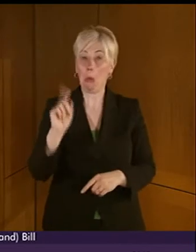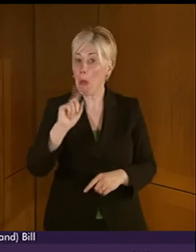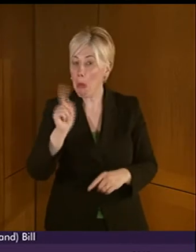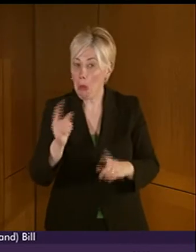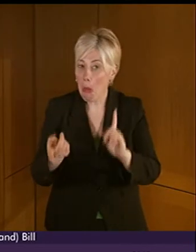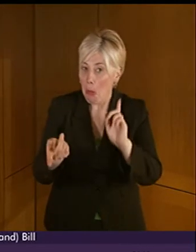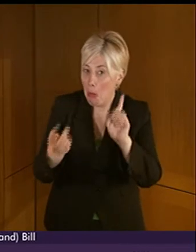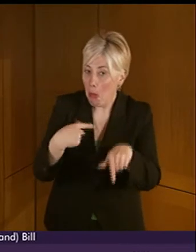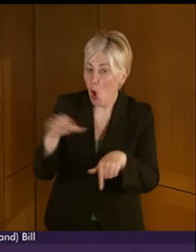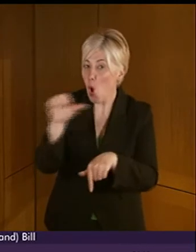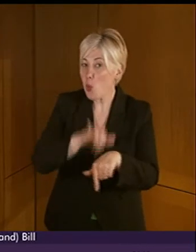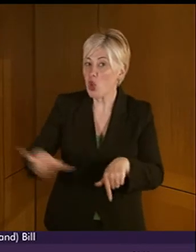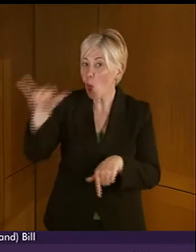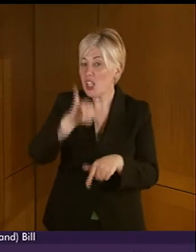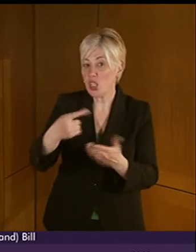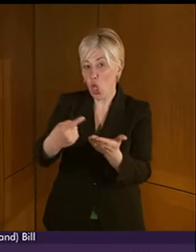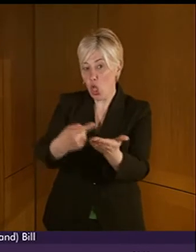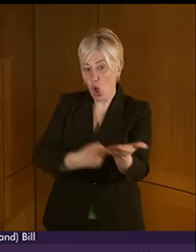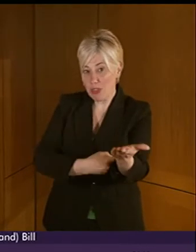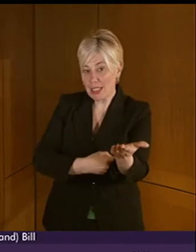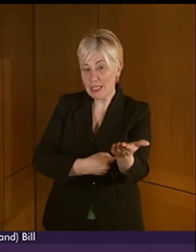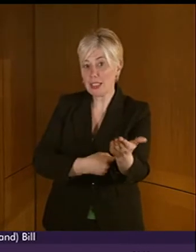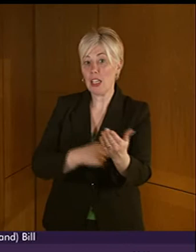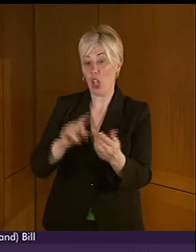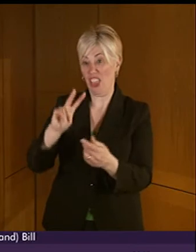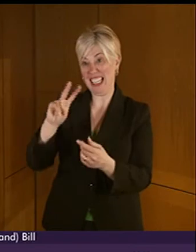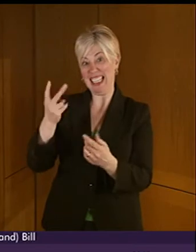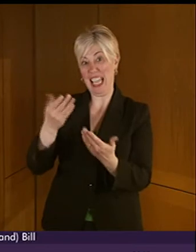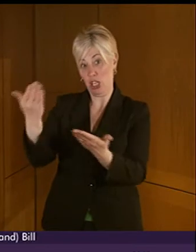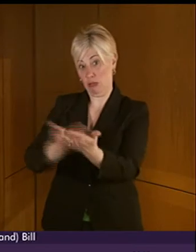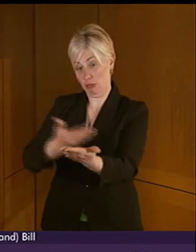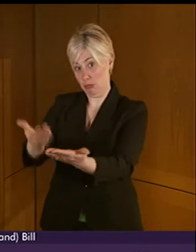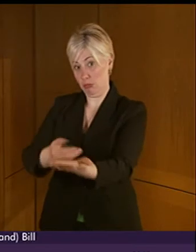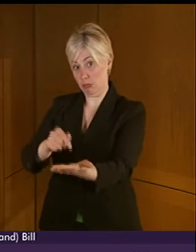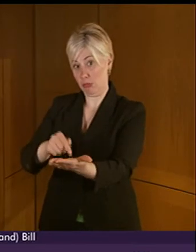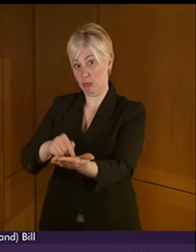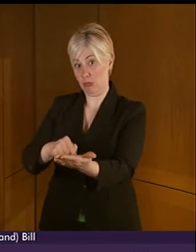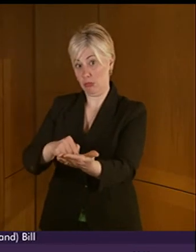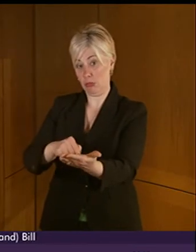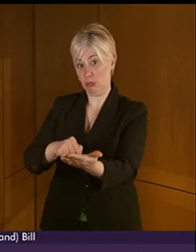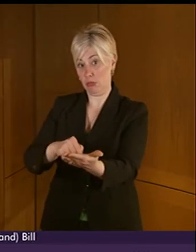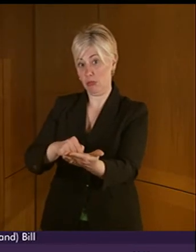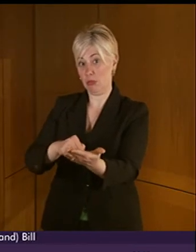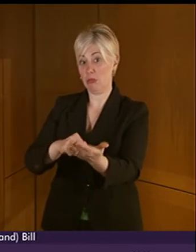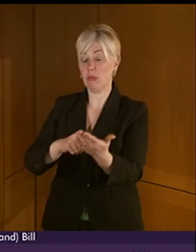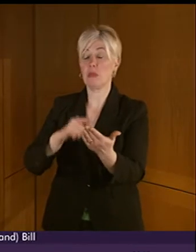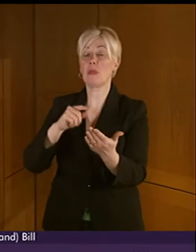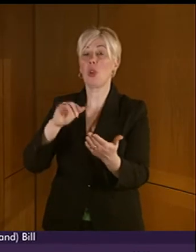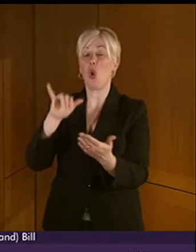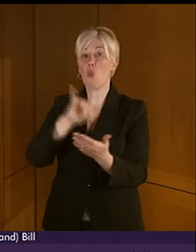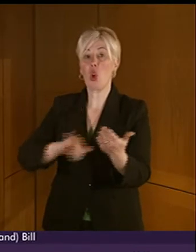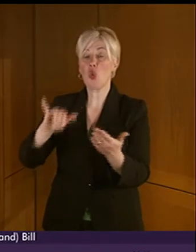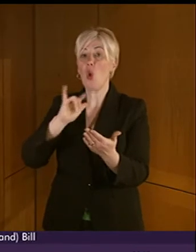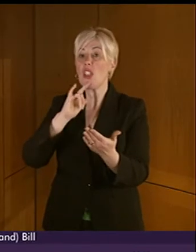of the authorities listed in Schedule 2, which I have in front of me, will be subsumed into this